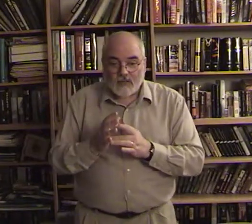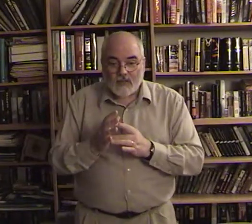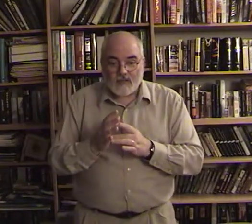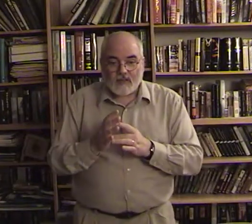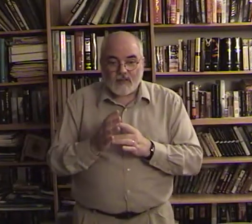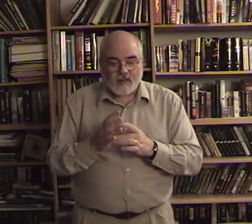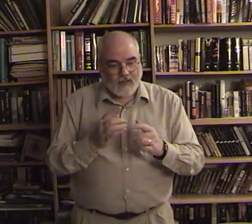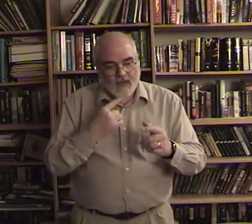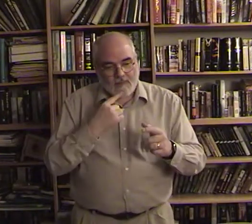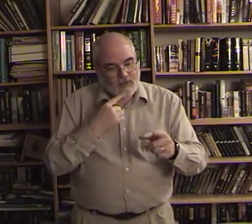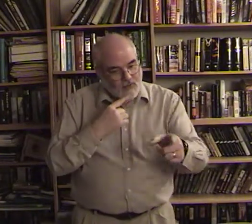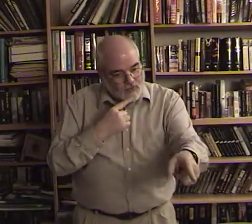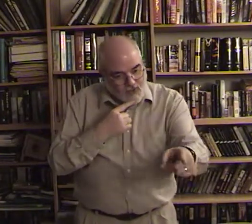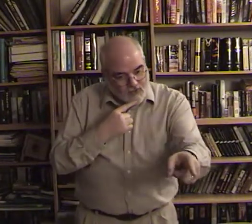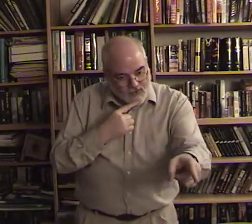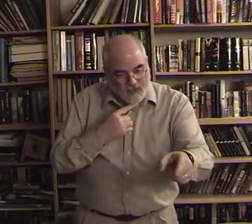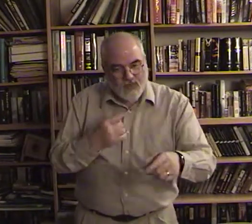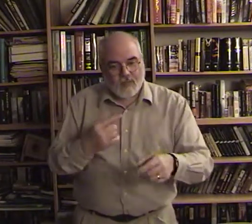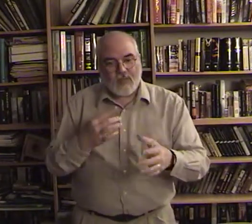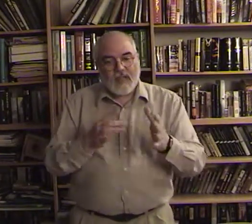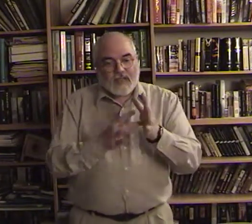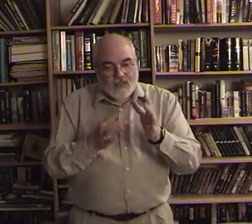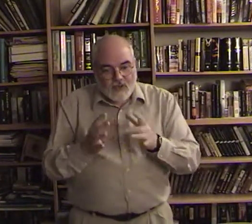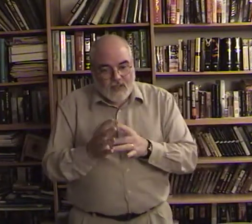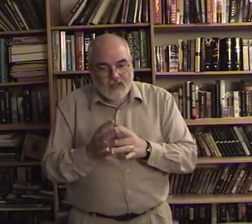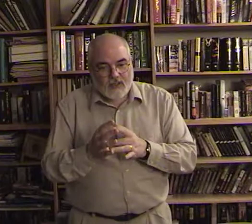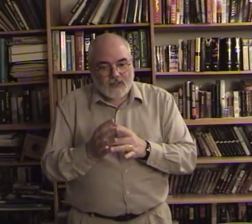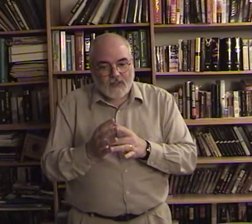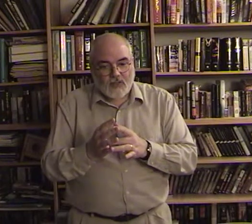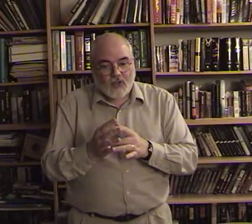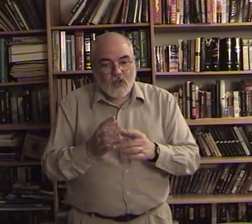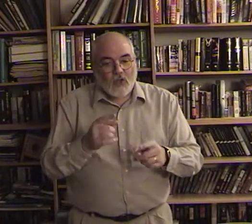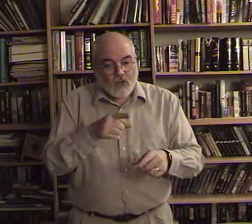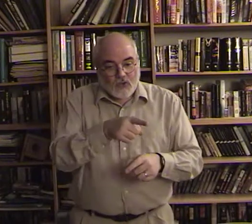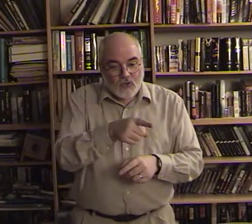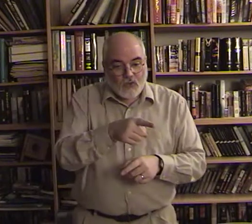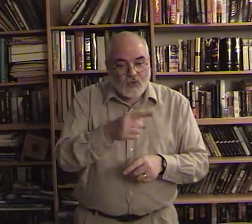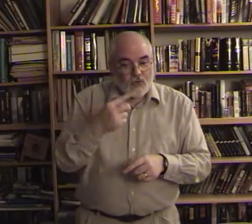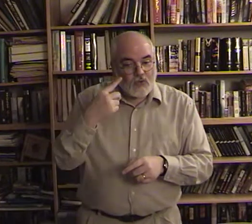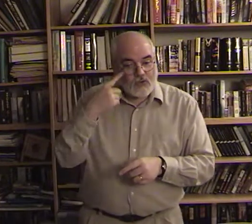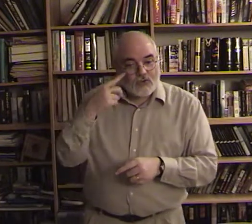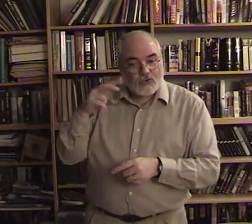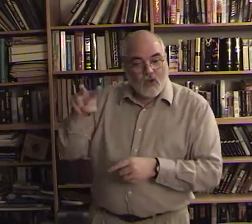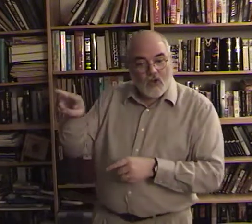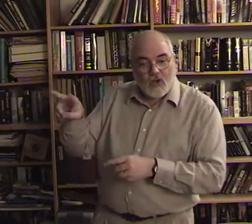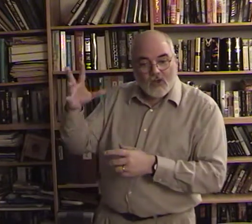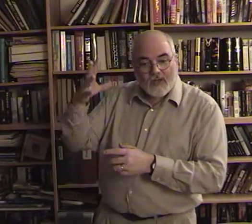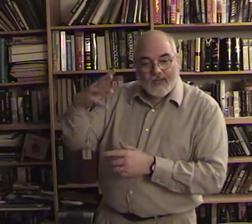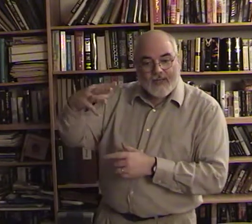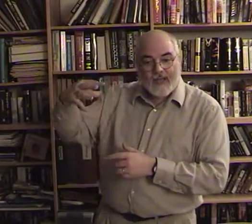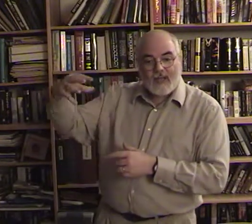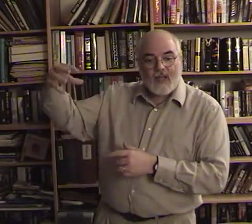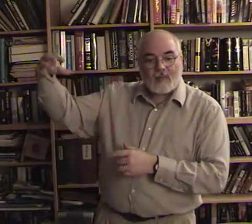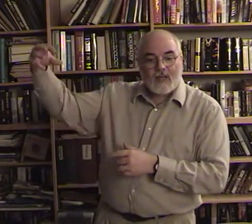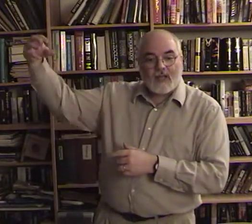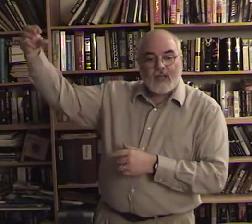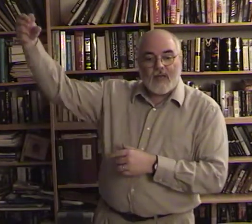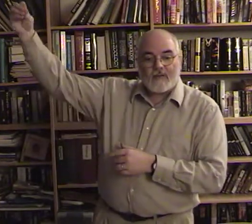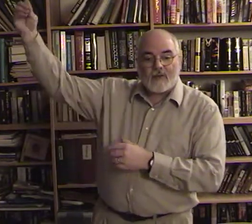jesus and make sure you're talking to them jesus you saw taking up into heaven